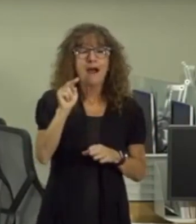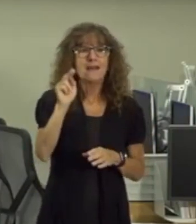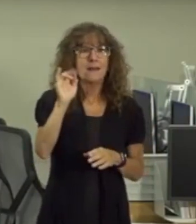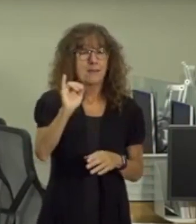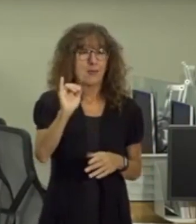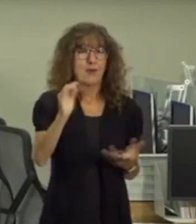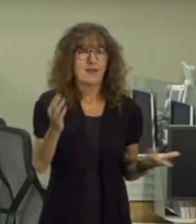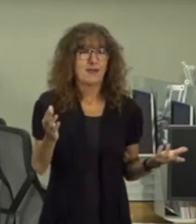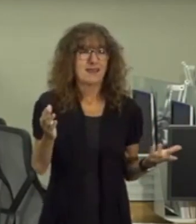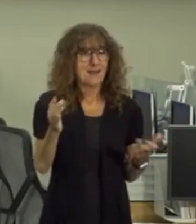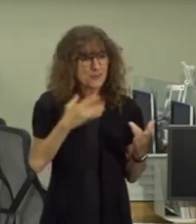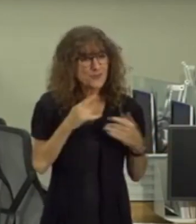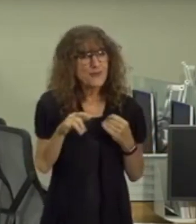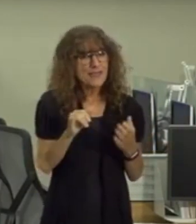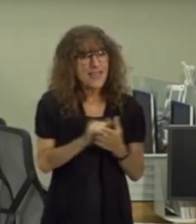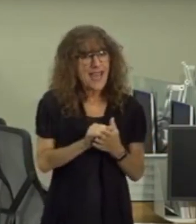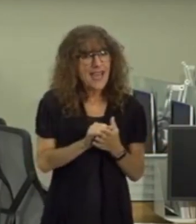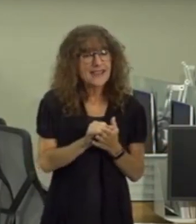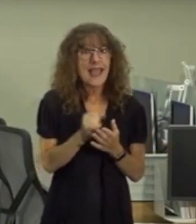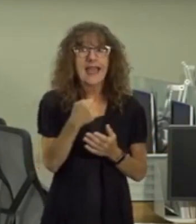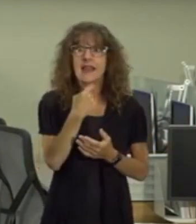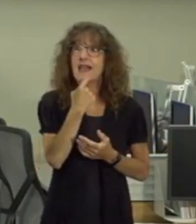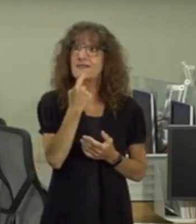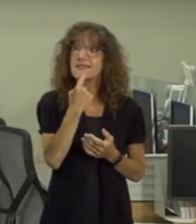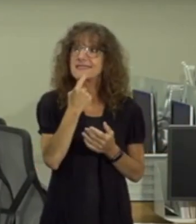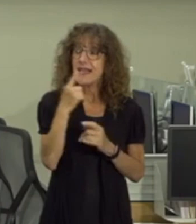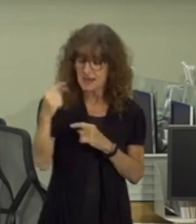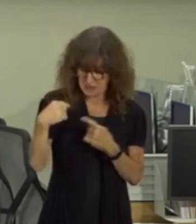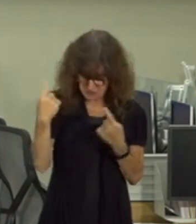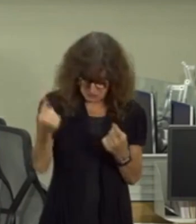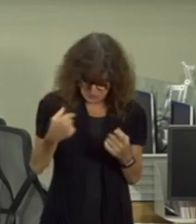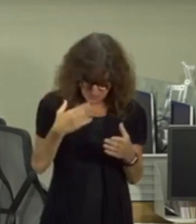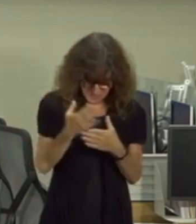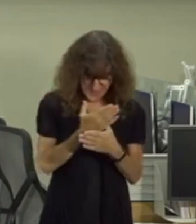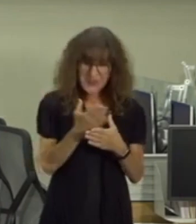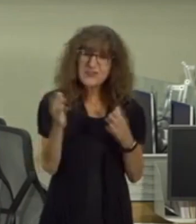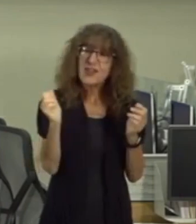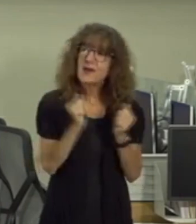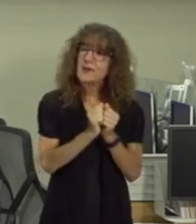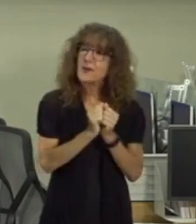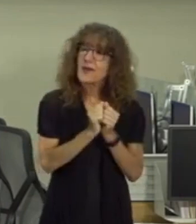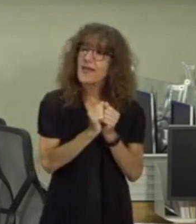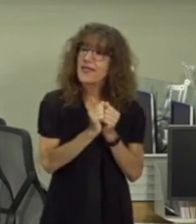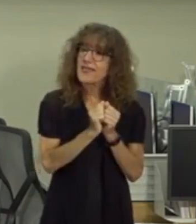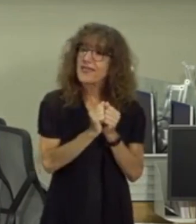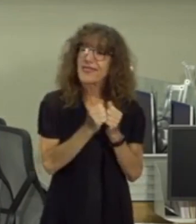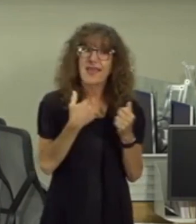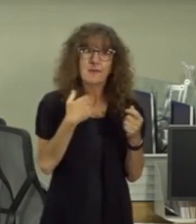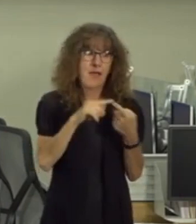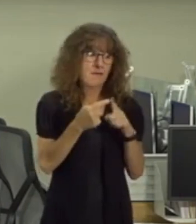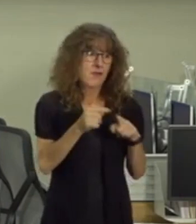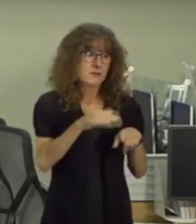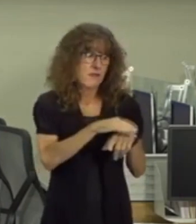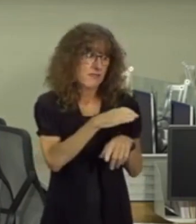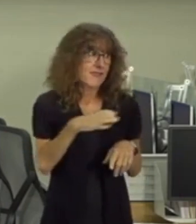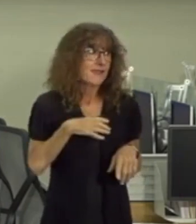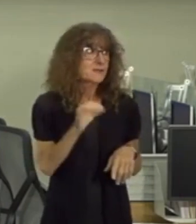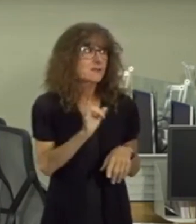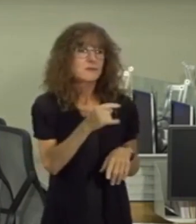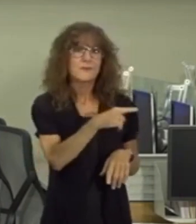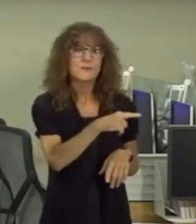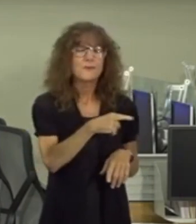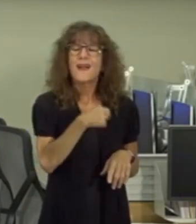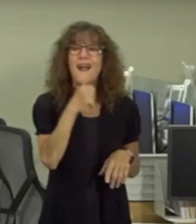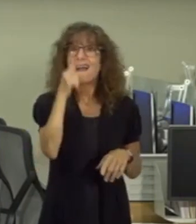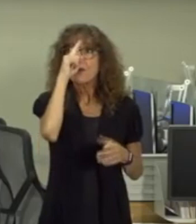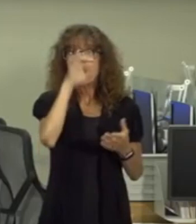i'm concerned about that and i can tell you i have said all along and i've shared this with um you know with my friends on the council also that